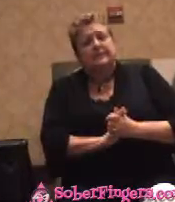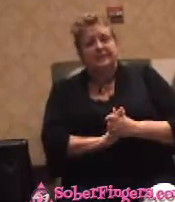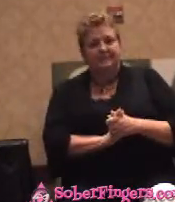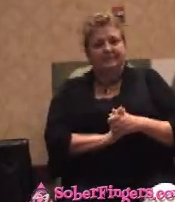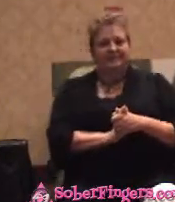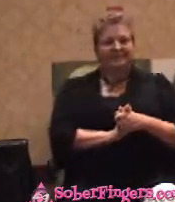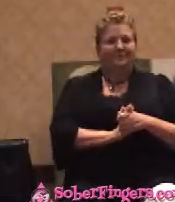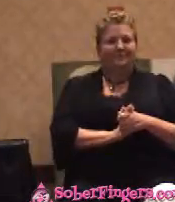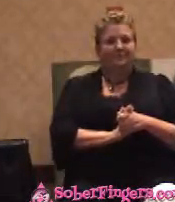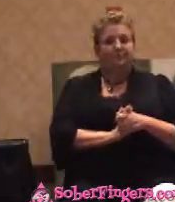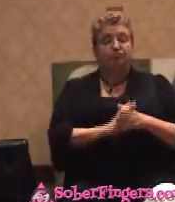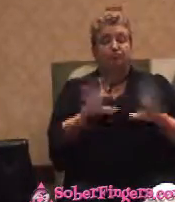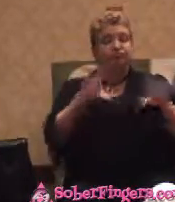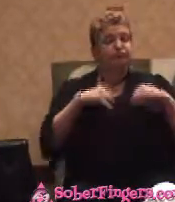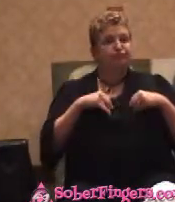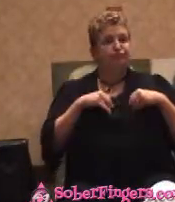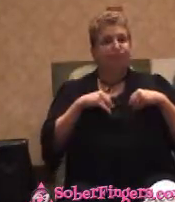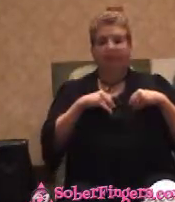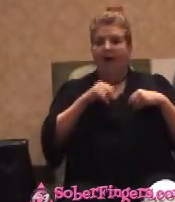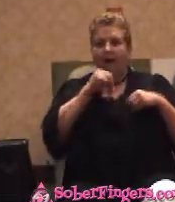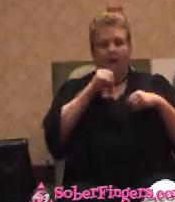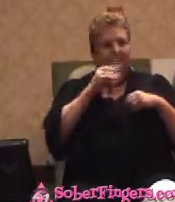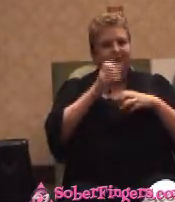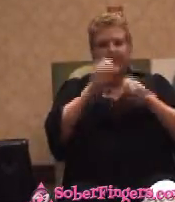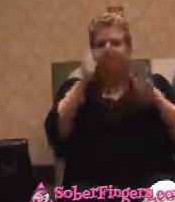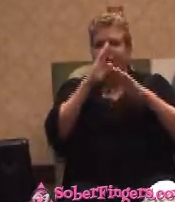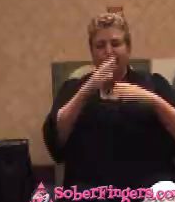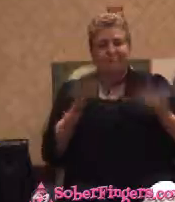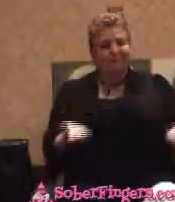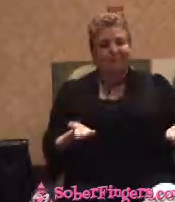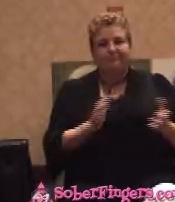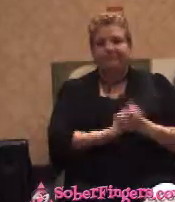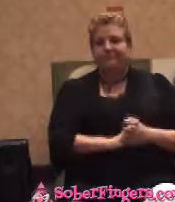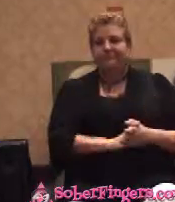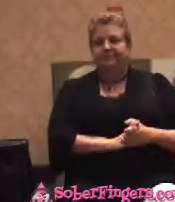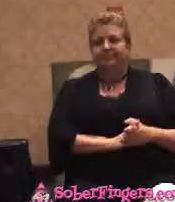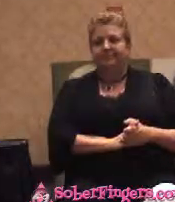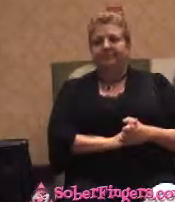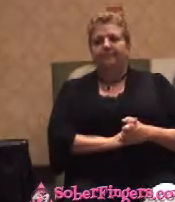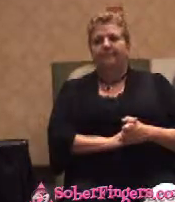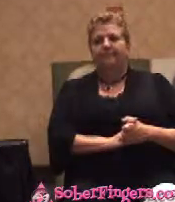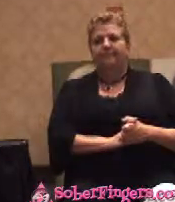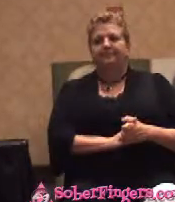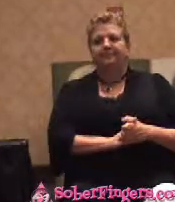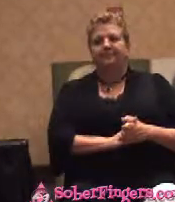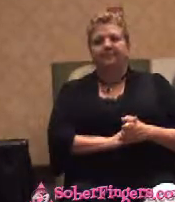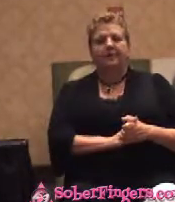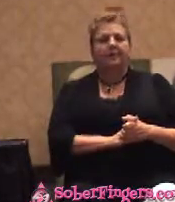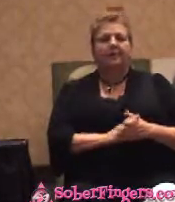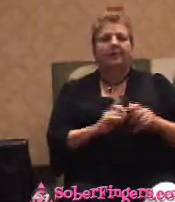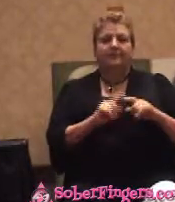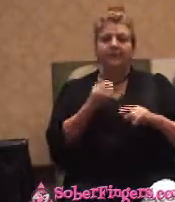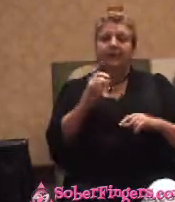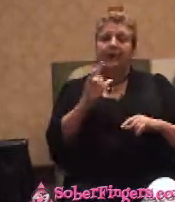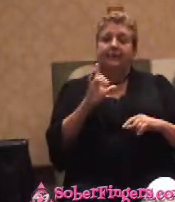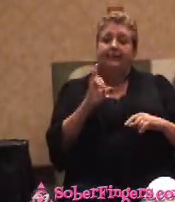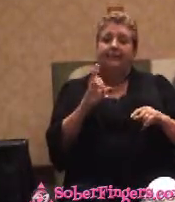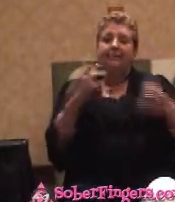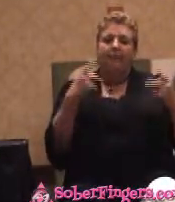She bought it. I had to continue in school, but I partied in Braistail and didn't do any good in college at